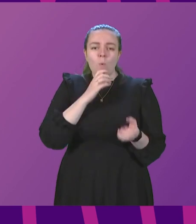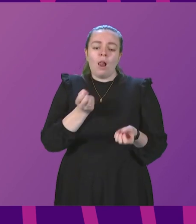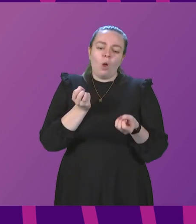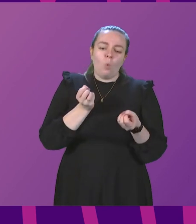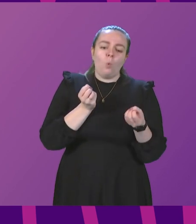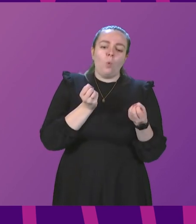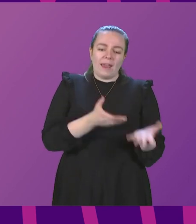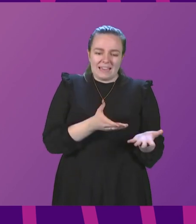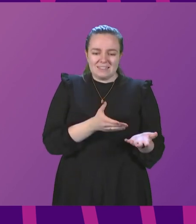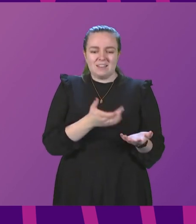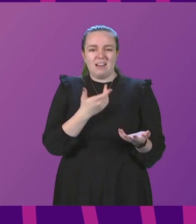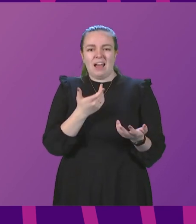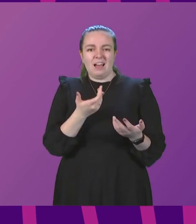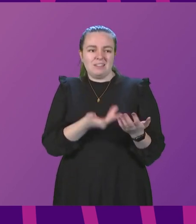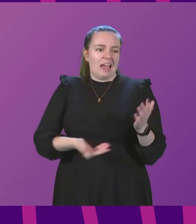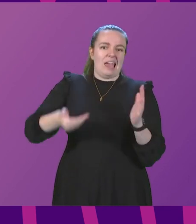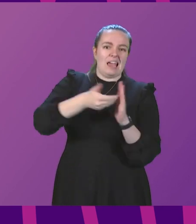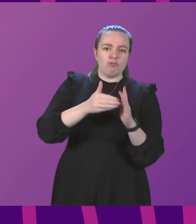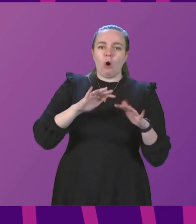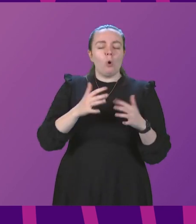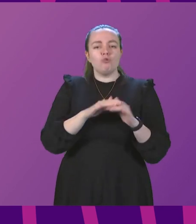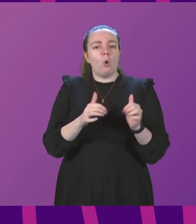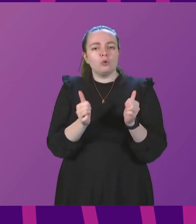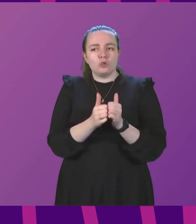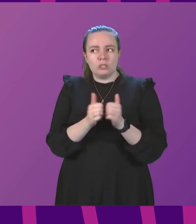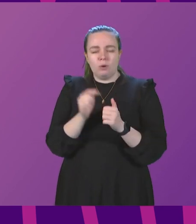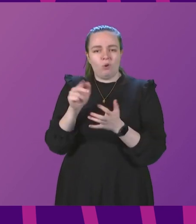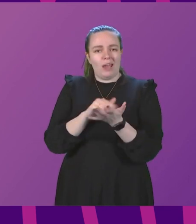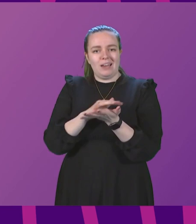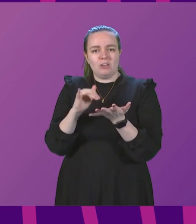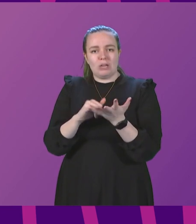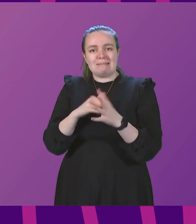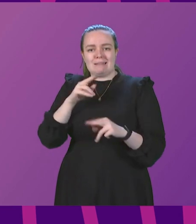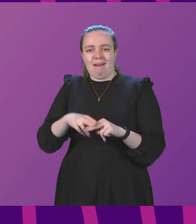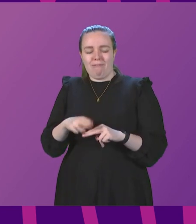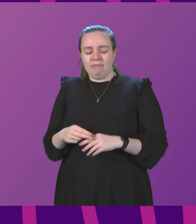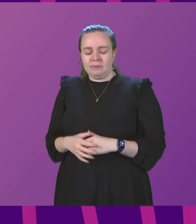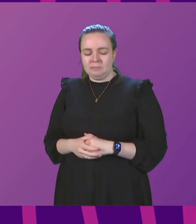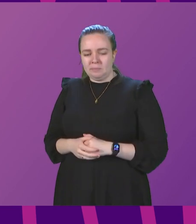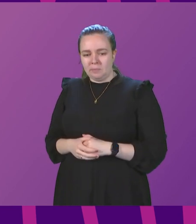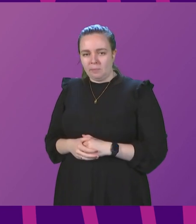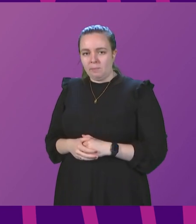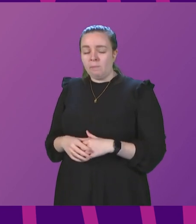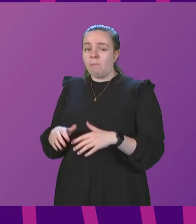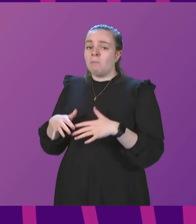surplus or unsuitable to safeguard NHS staff. The Prime Minister, I